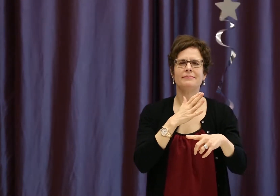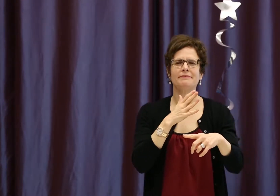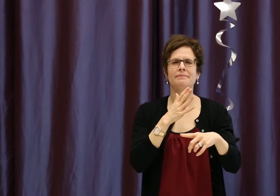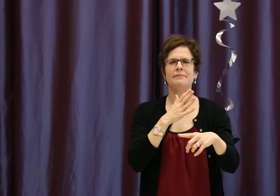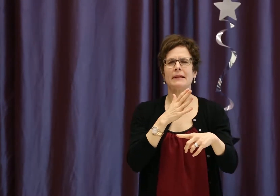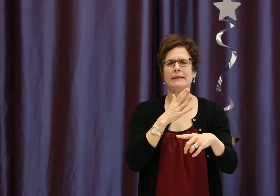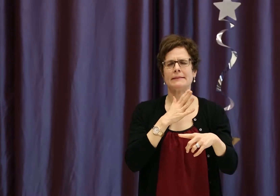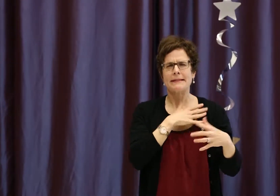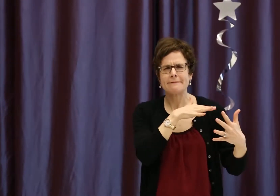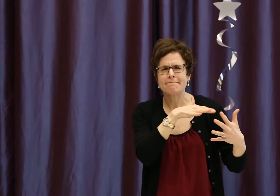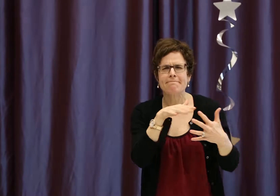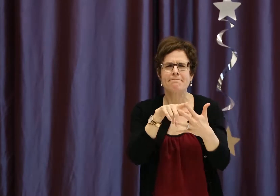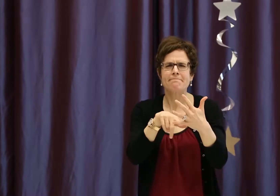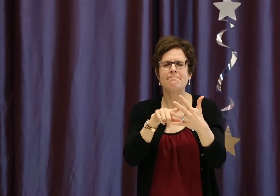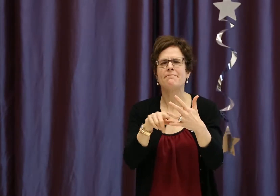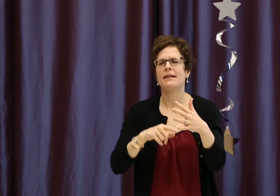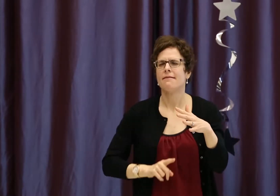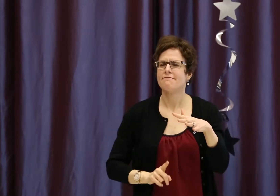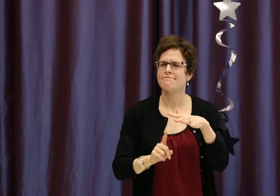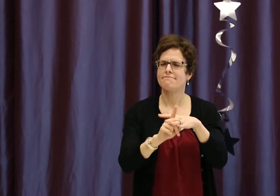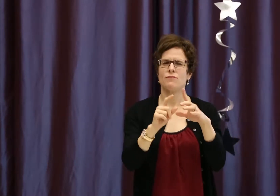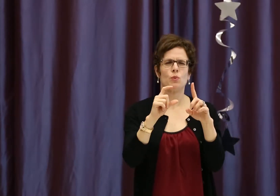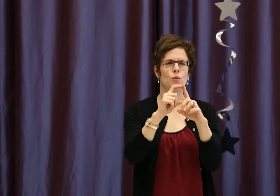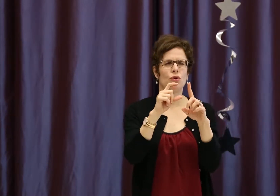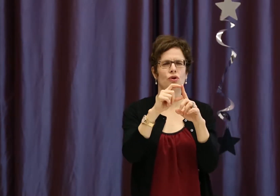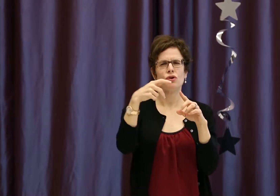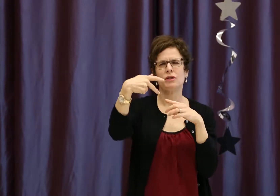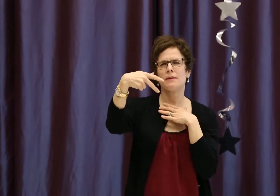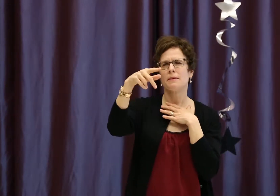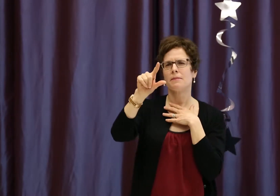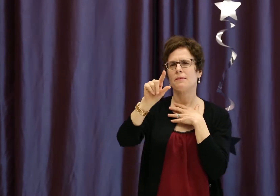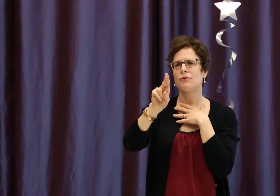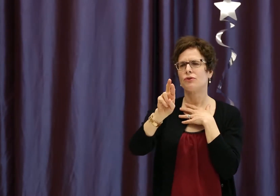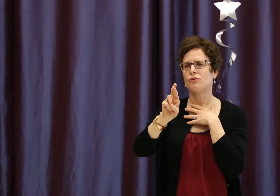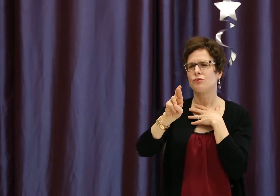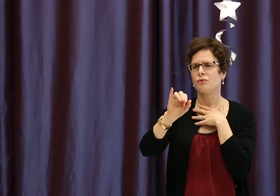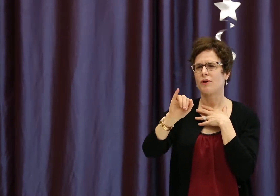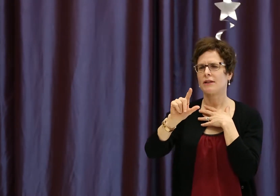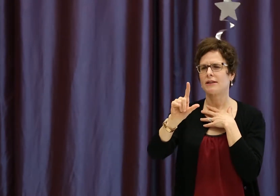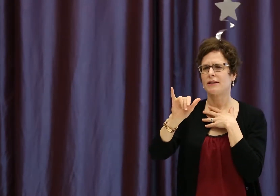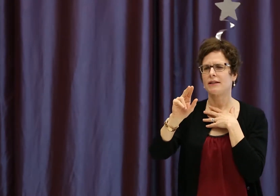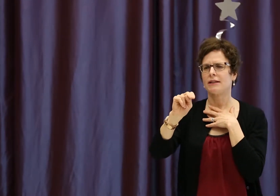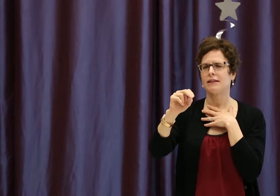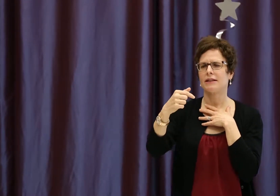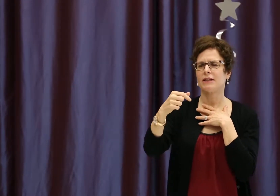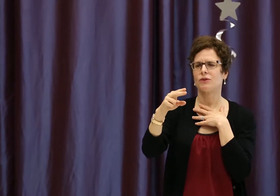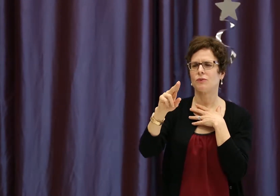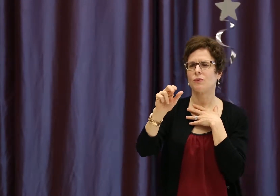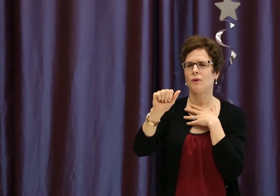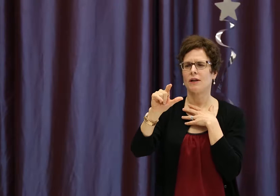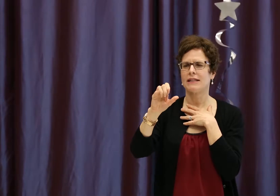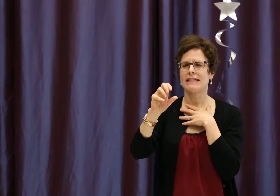There's a term that I'd like to explain, you know, put out there to you all. It's called plurilingualism.